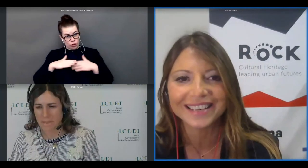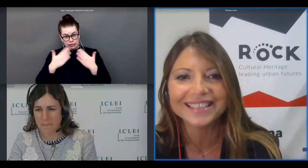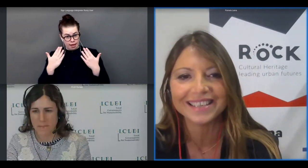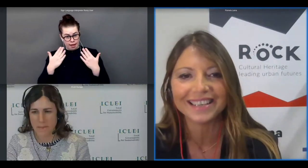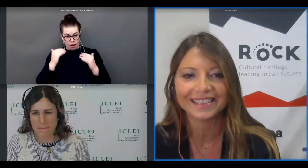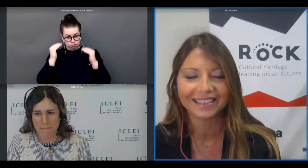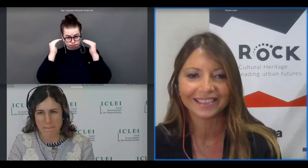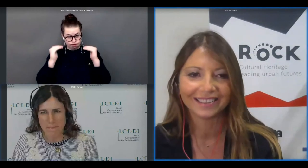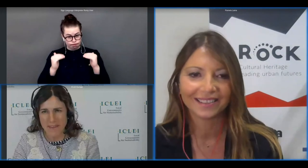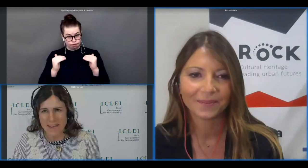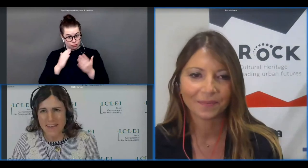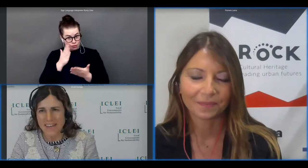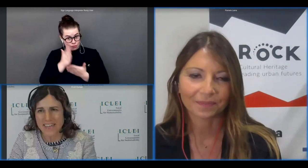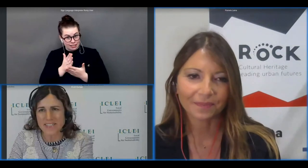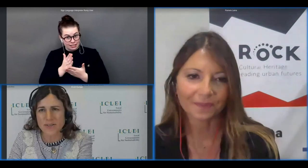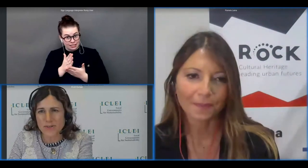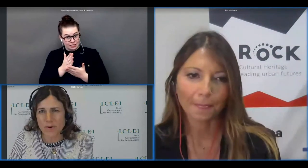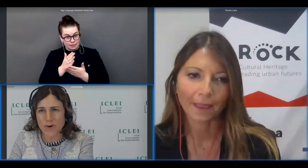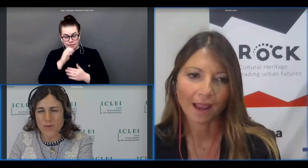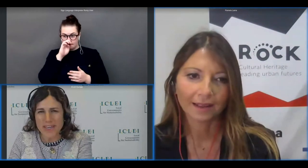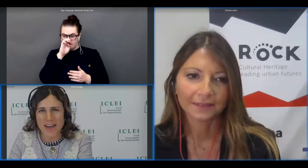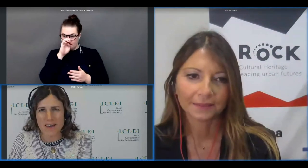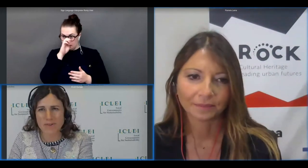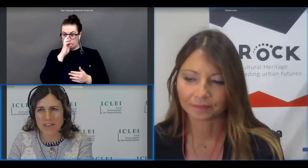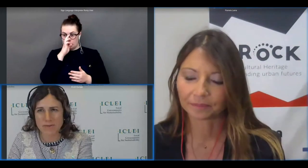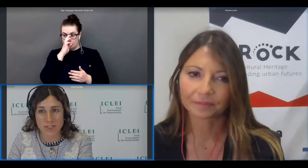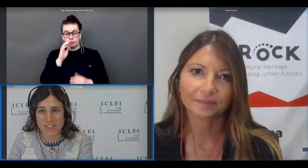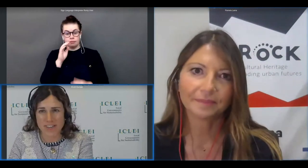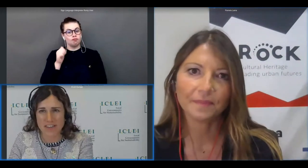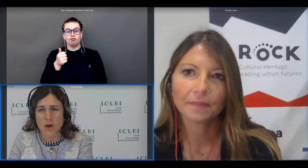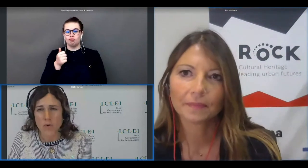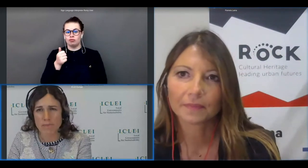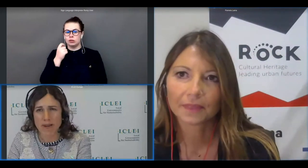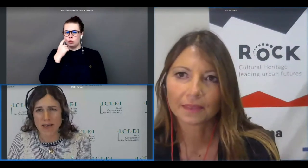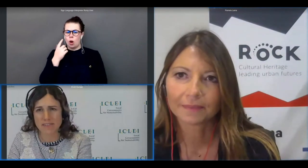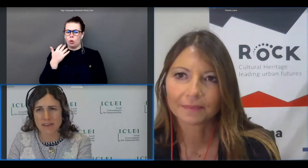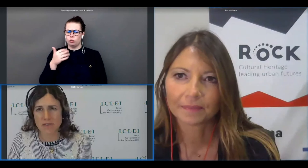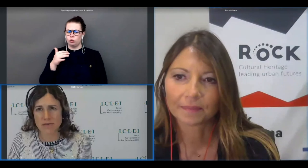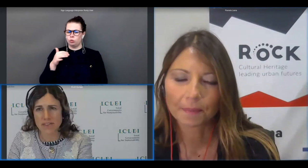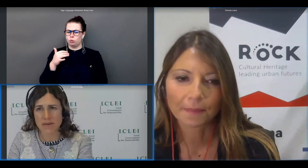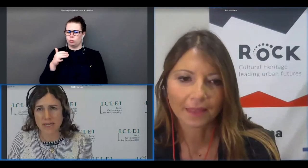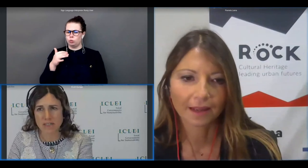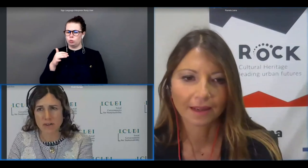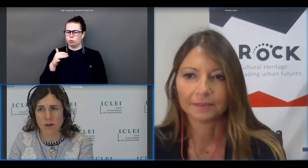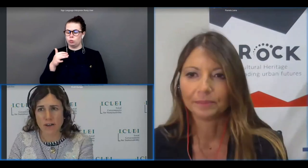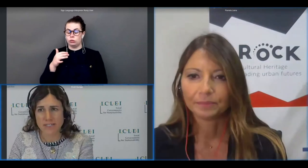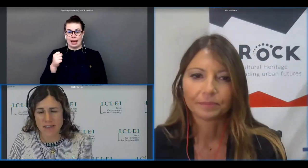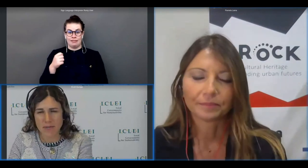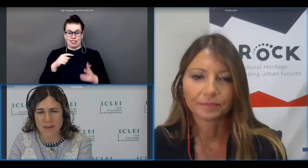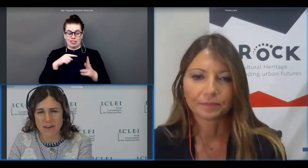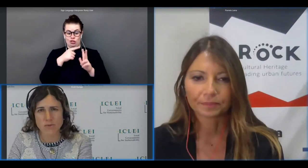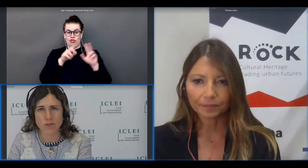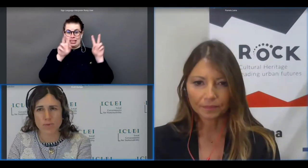isn't it yes so tomorrow we have really a rich day we planned three thematic online